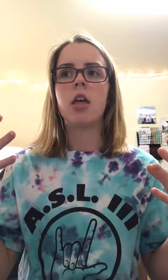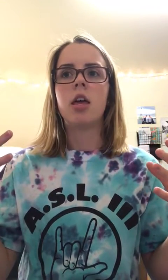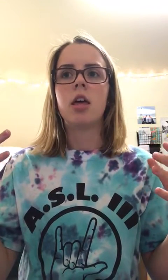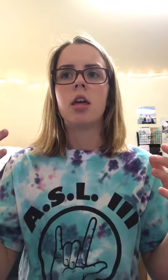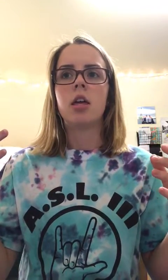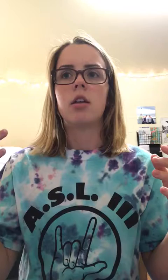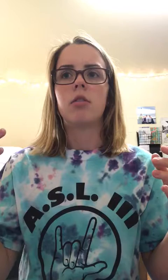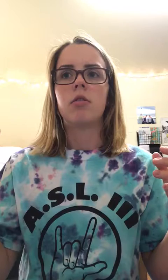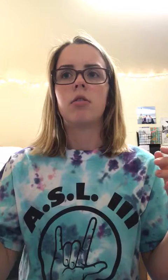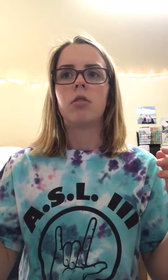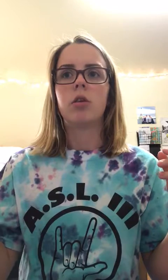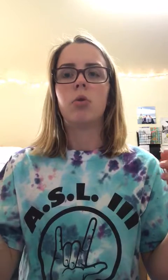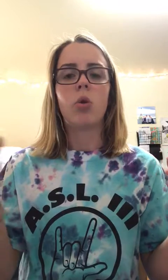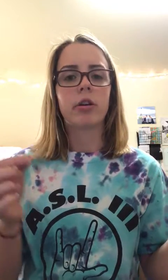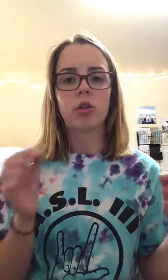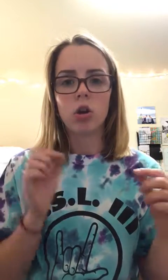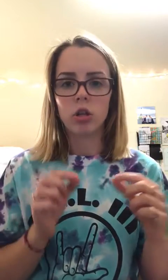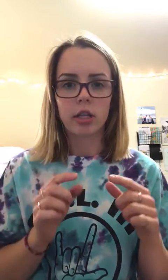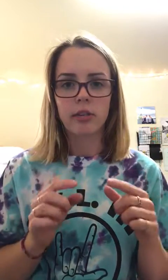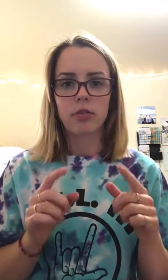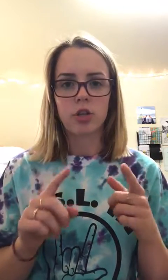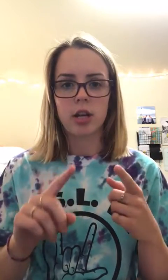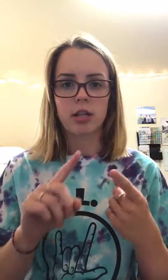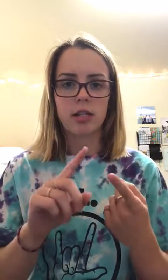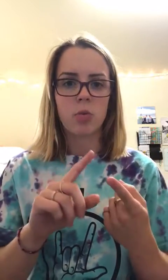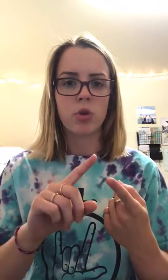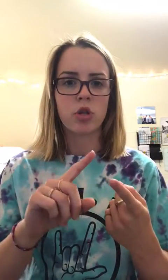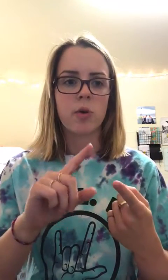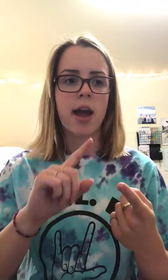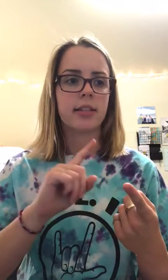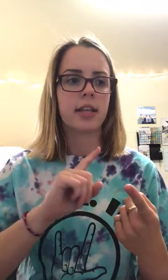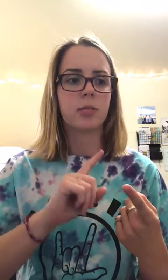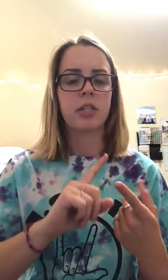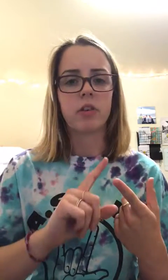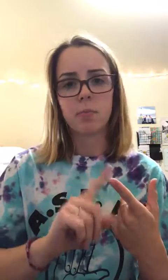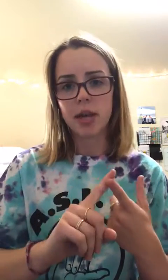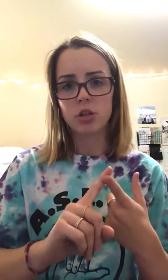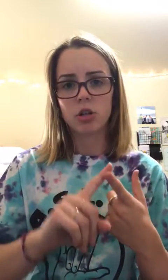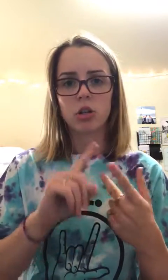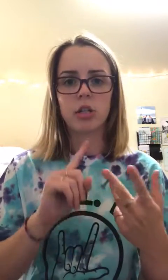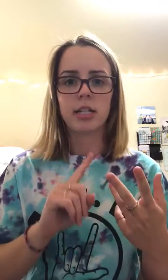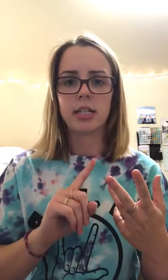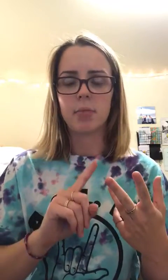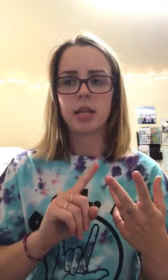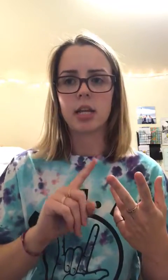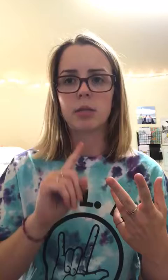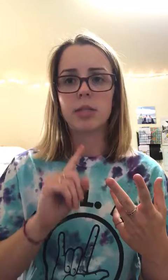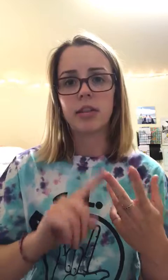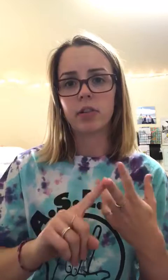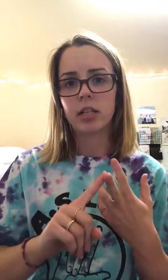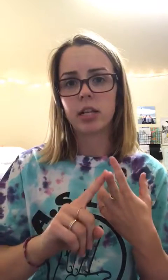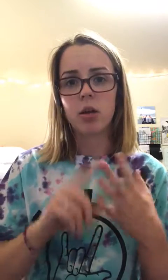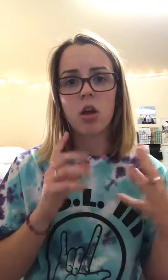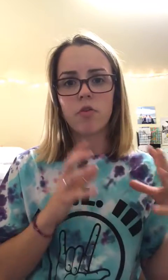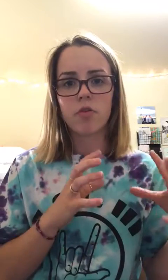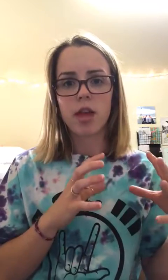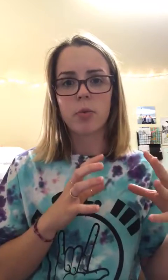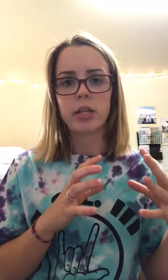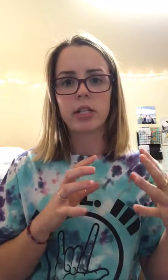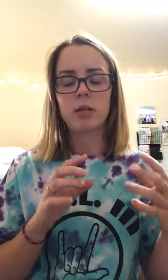employers aren't looking for just someone who has that specific major or did something specifically for that reason,